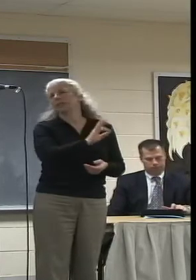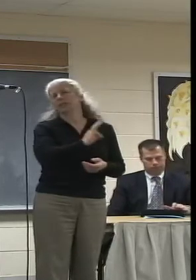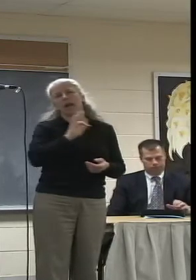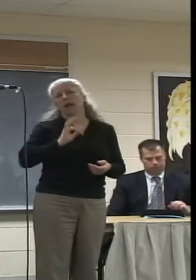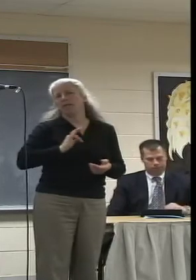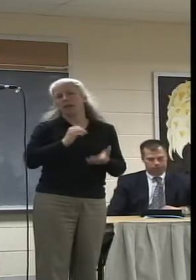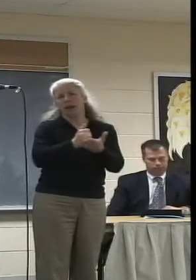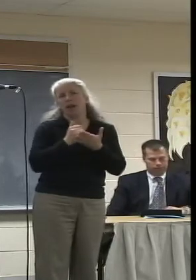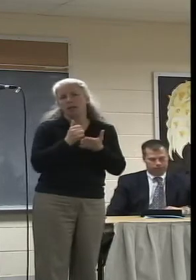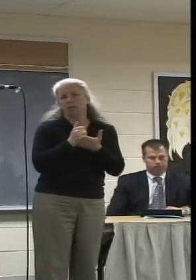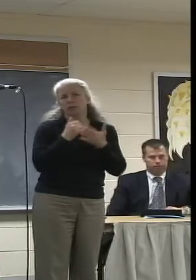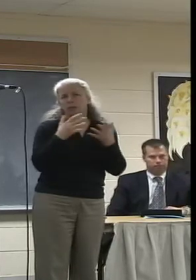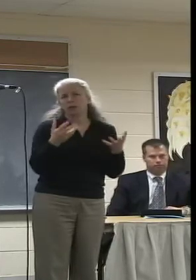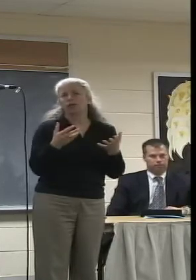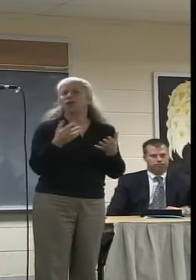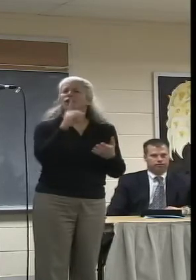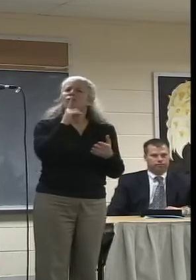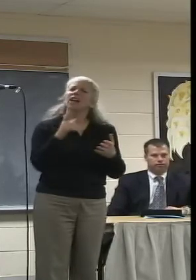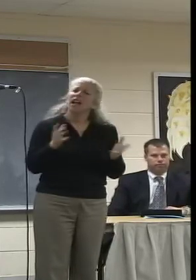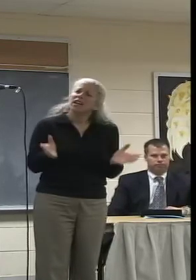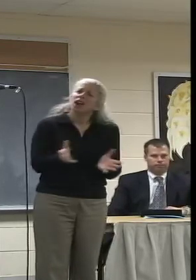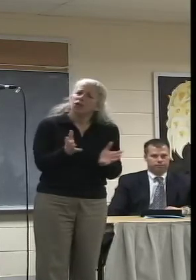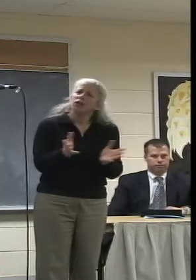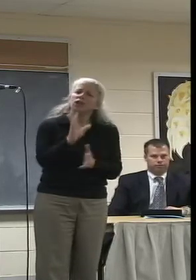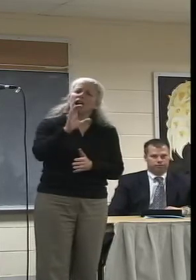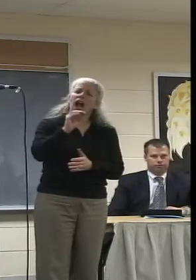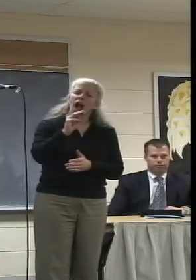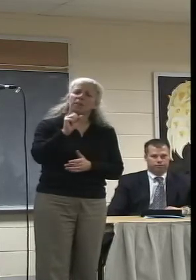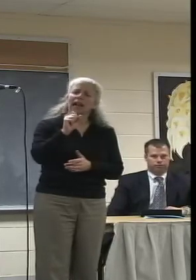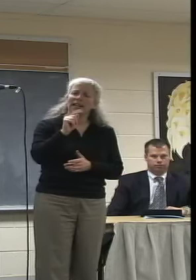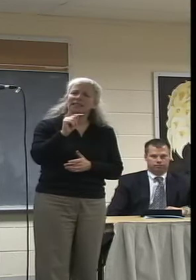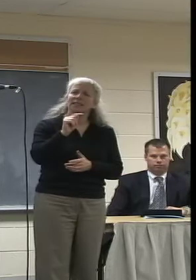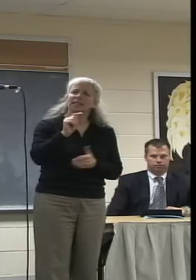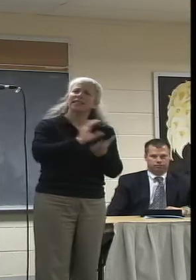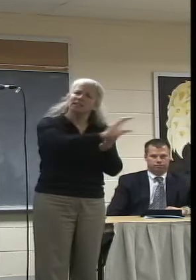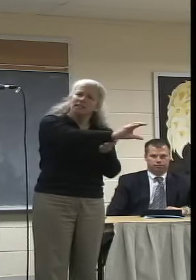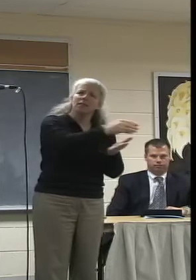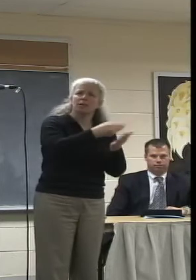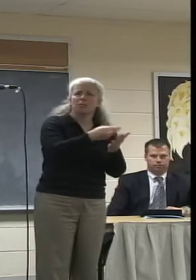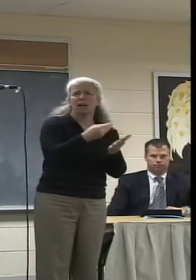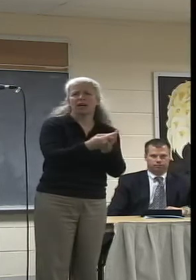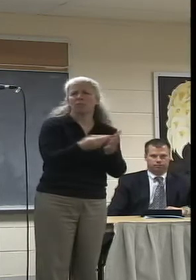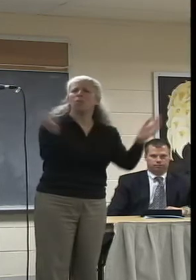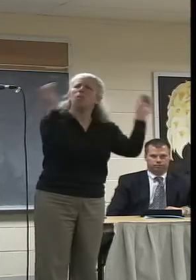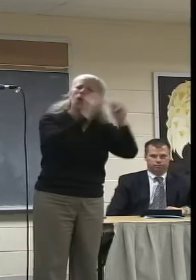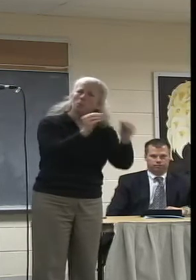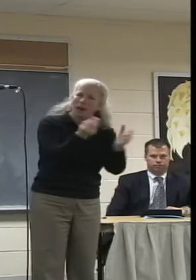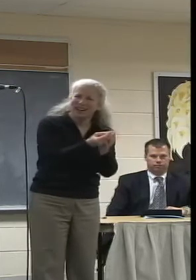are just phenomenal. I would encourage Comcast to continue funding them 110%.